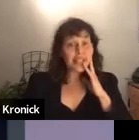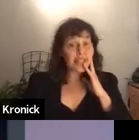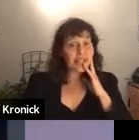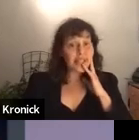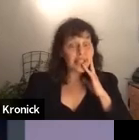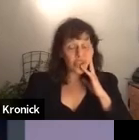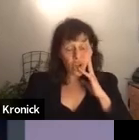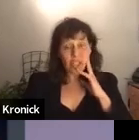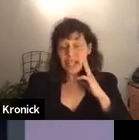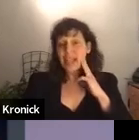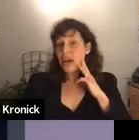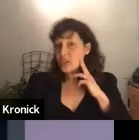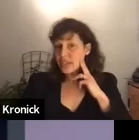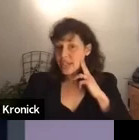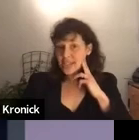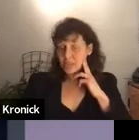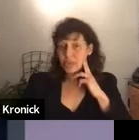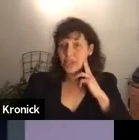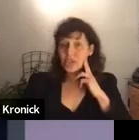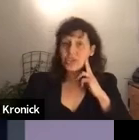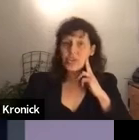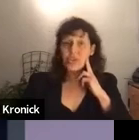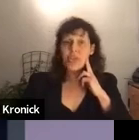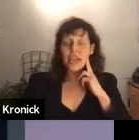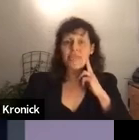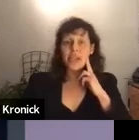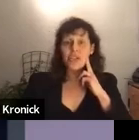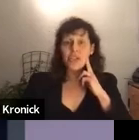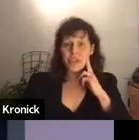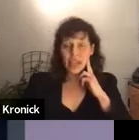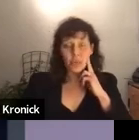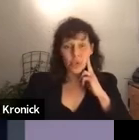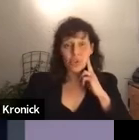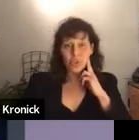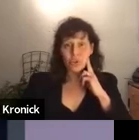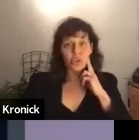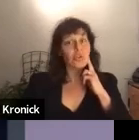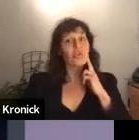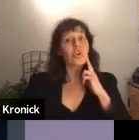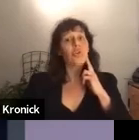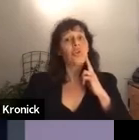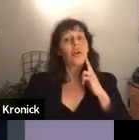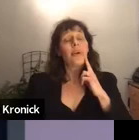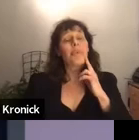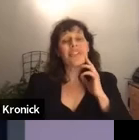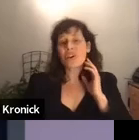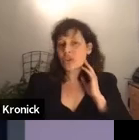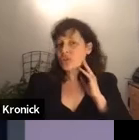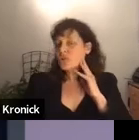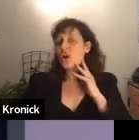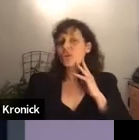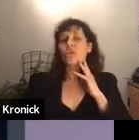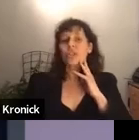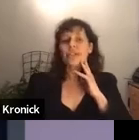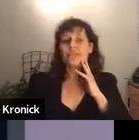CBSA is not yet counting these separations, although they have mentioned that they would start to do so. But they're